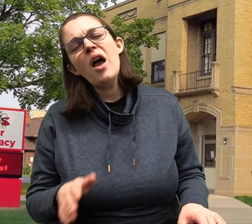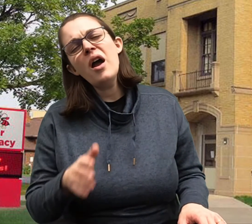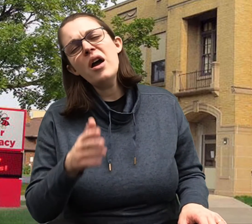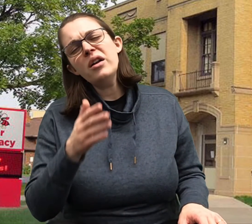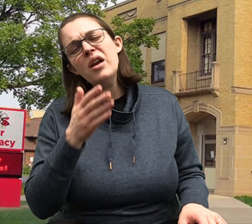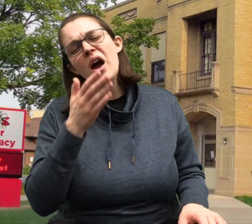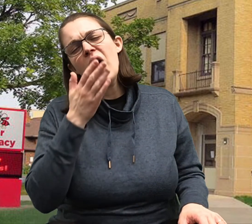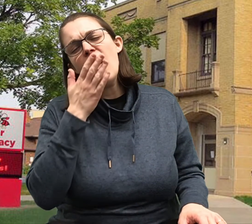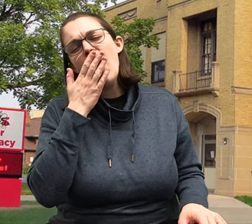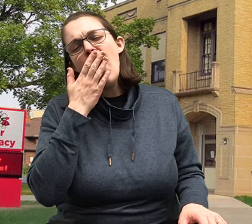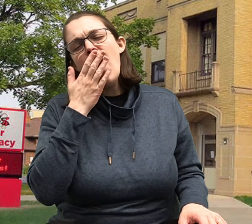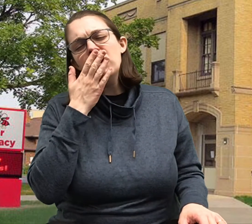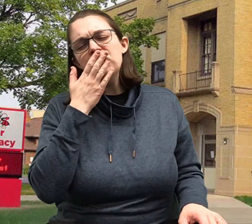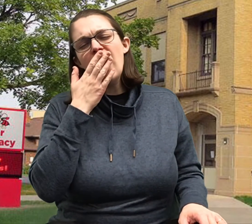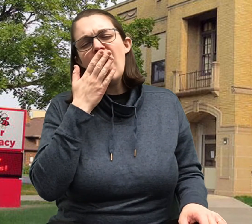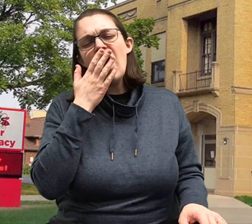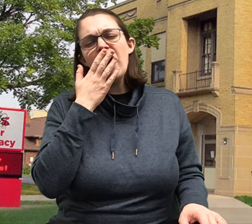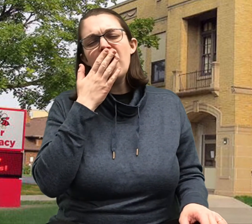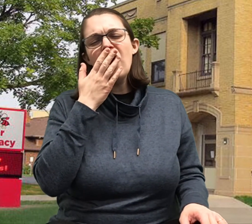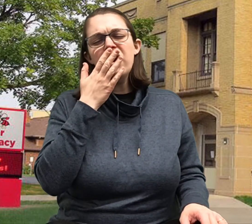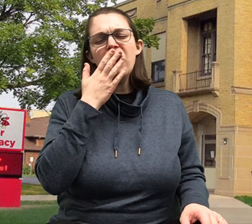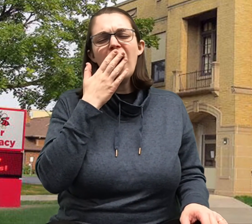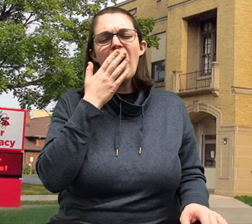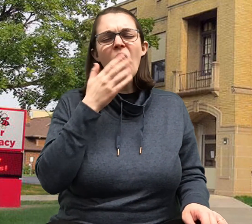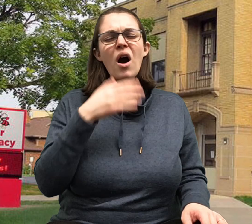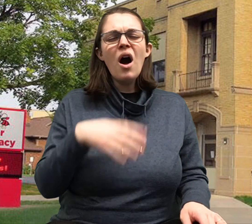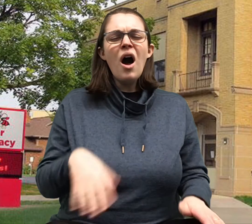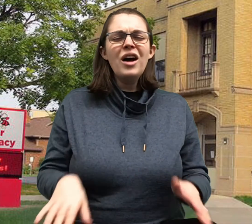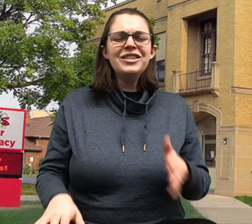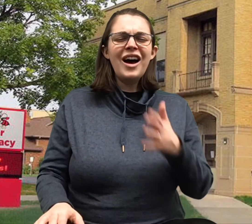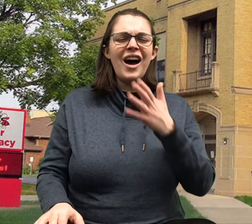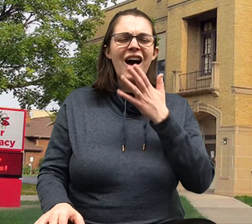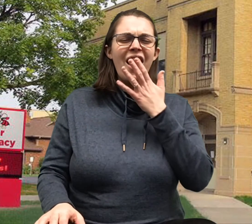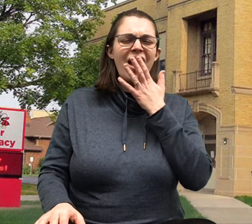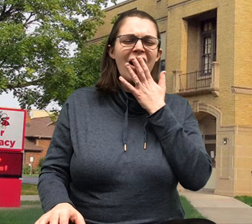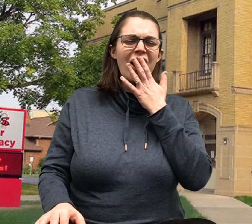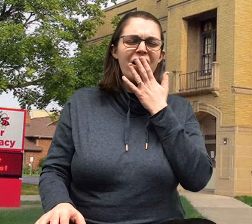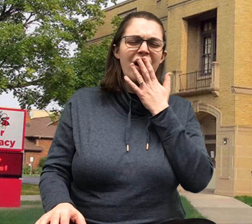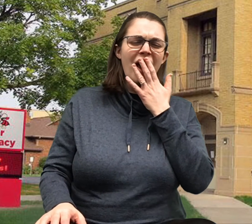now. Tired now. Tired now.